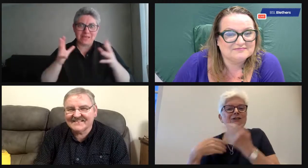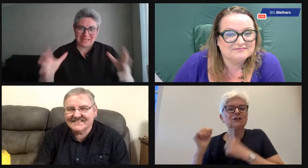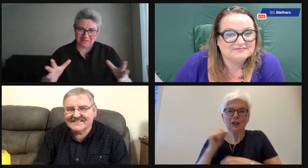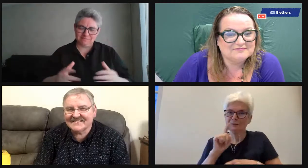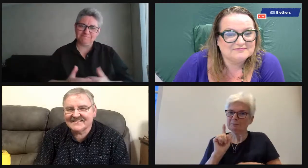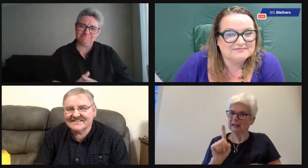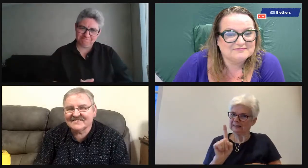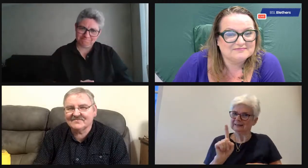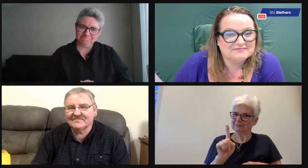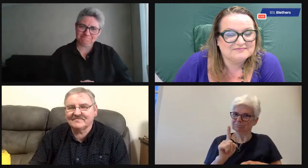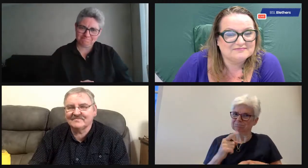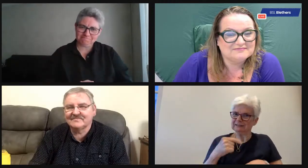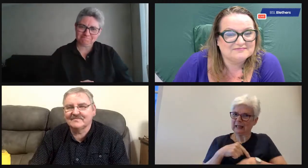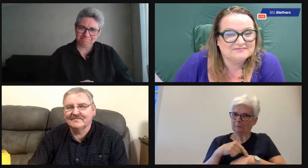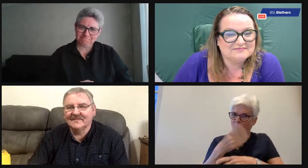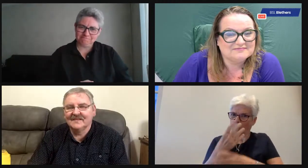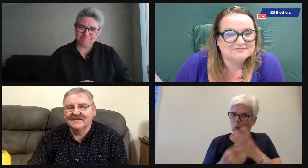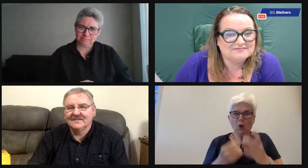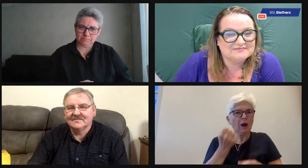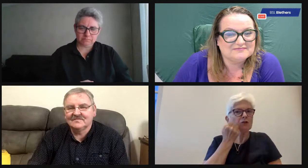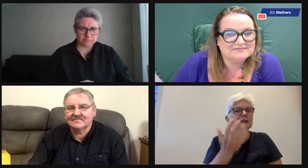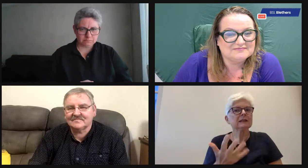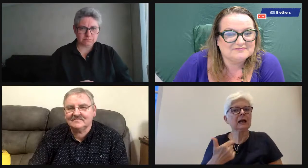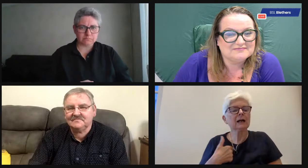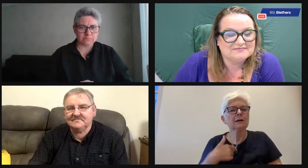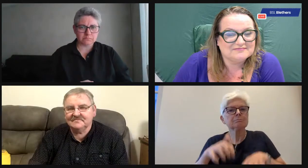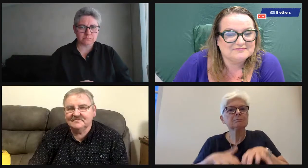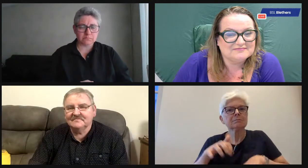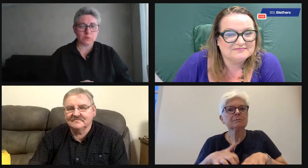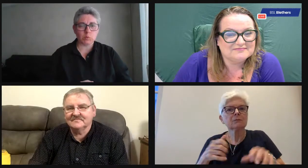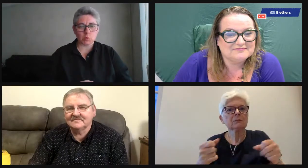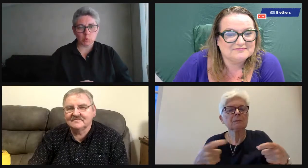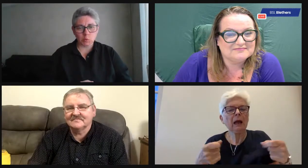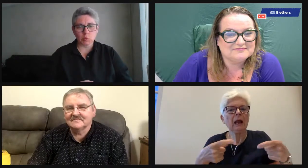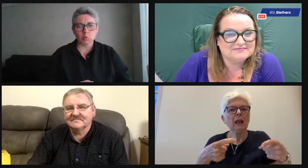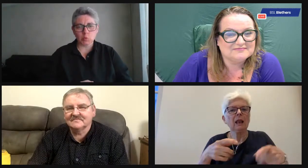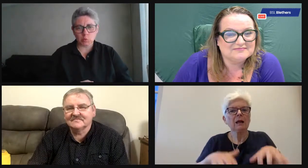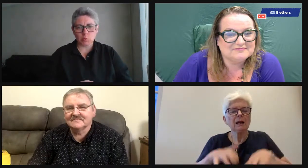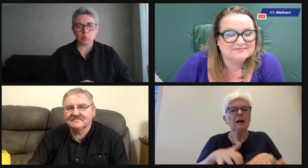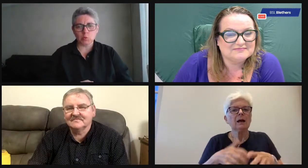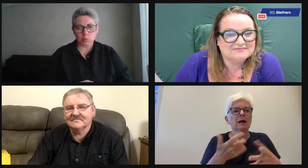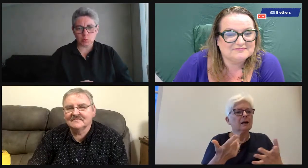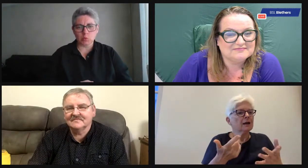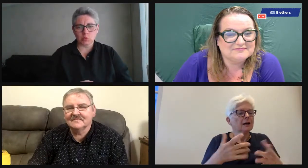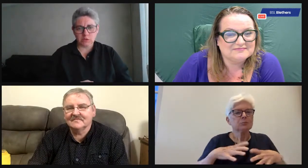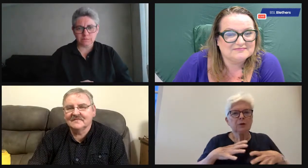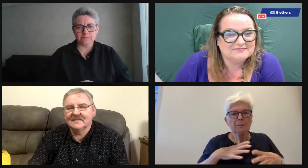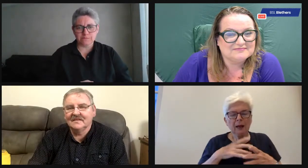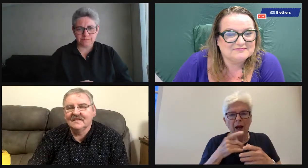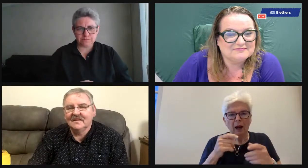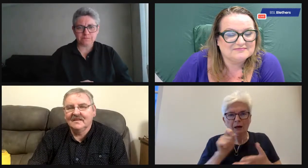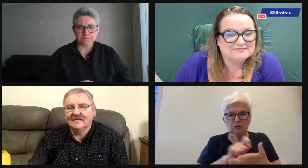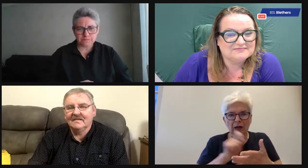volunteering. How many are you doing now? Or just the one, but it is quite time consuming. I'm involved in it every day.